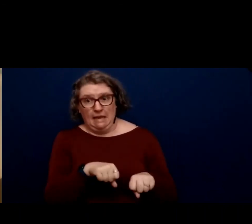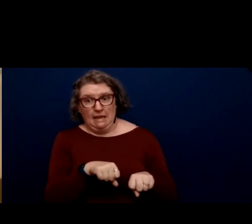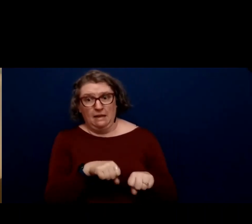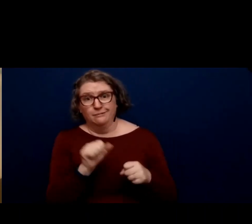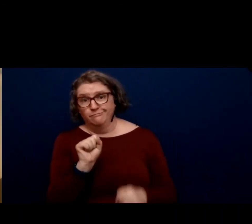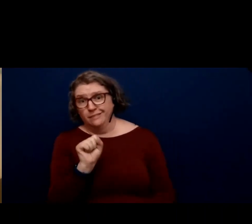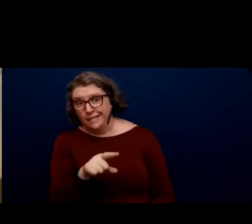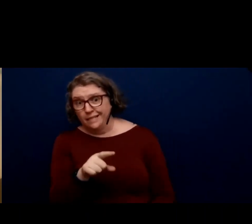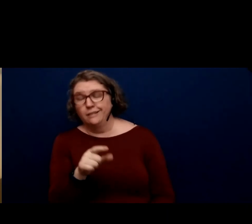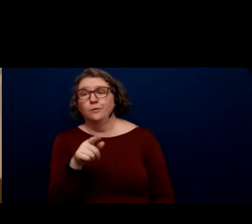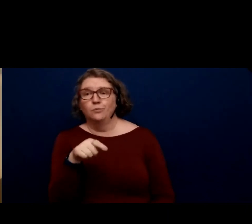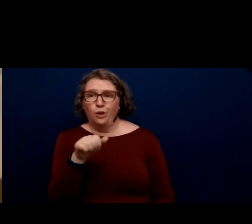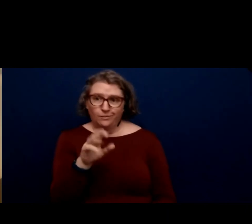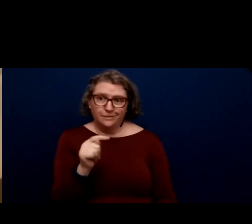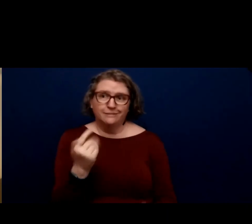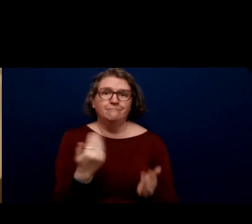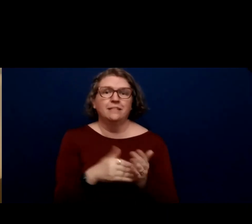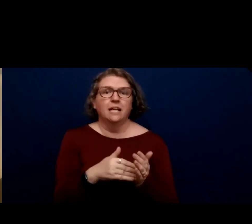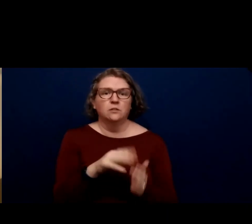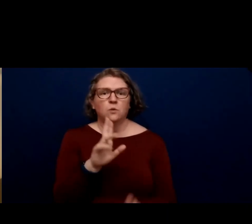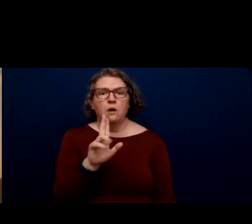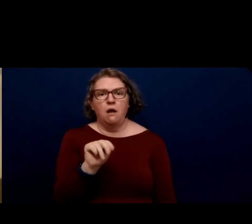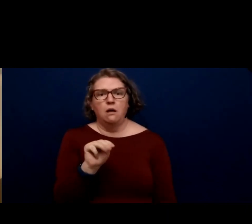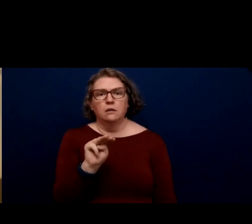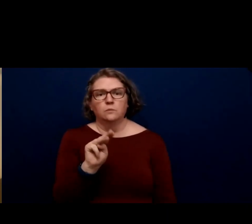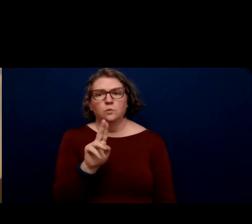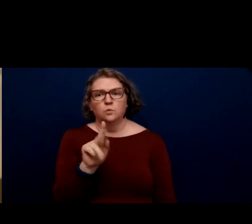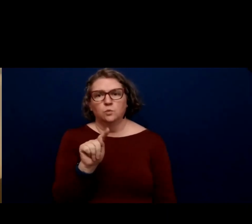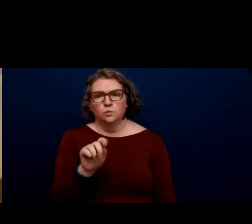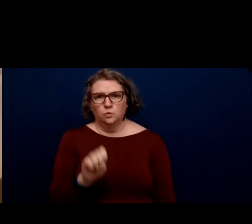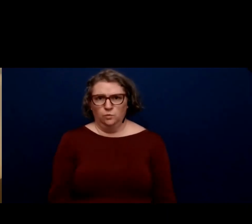prompt to unmute. Dr.